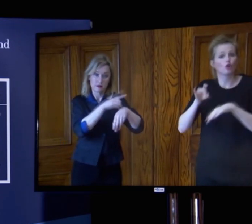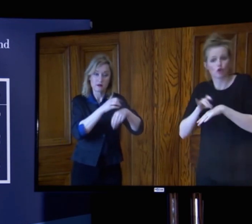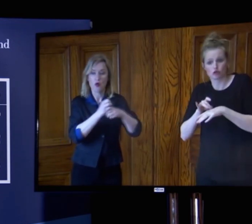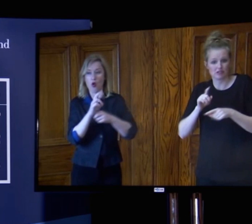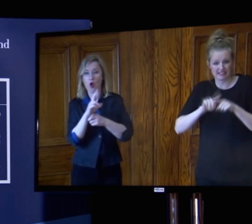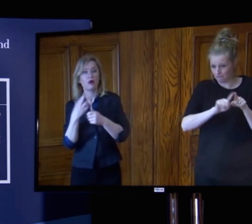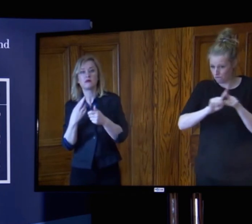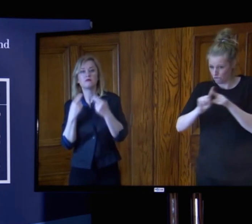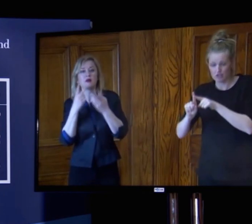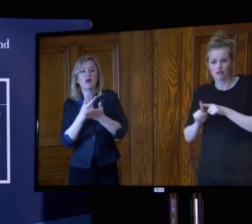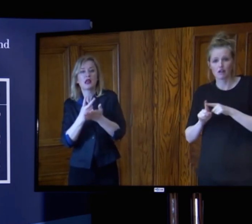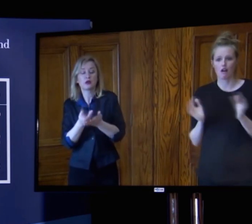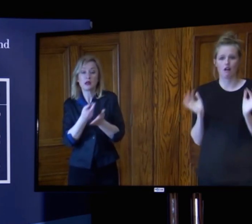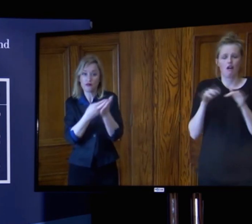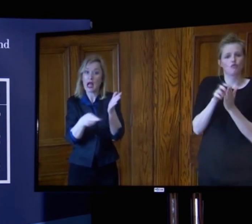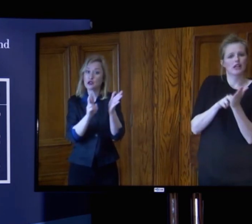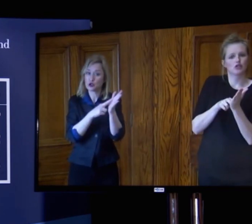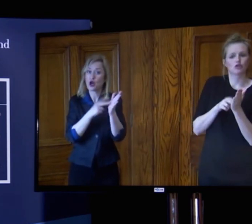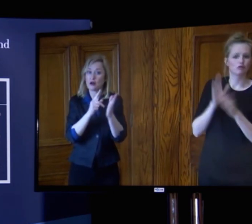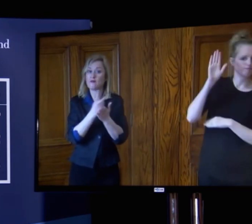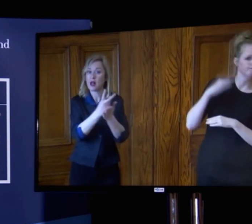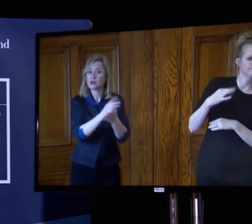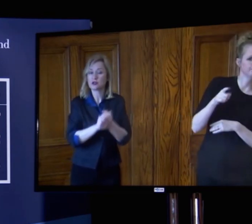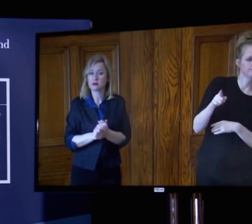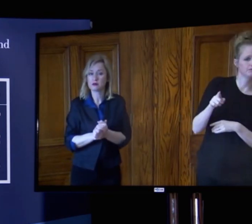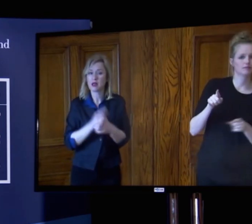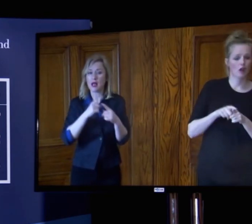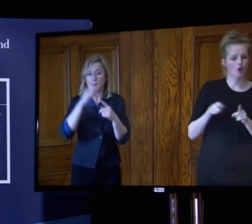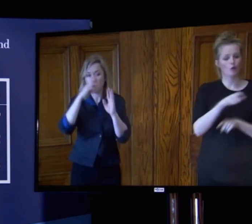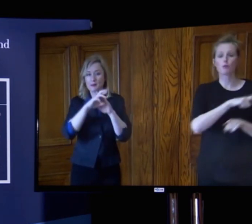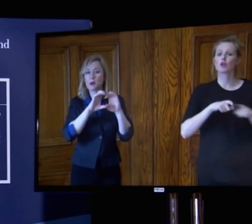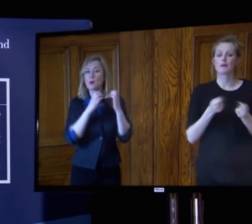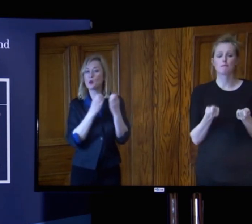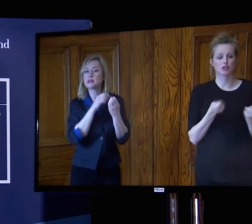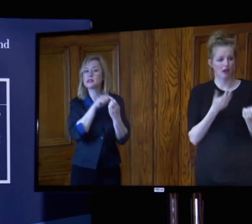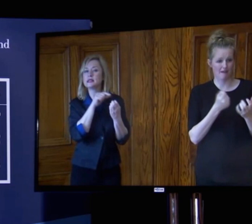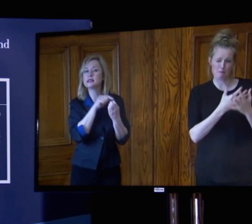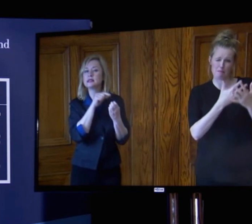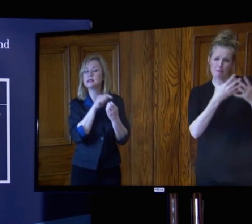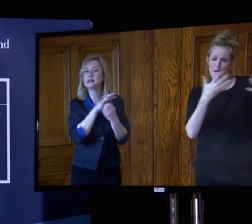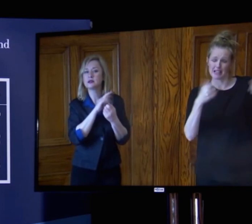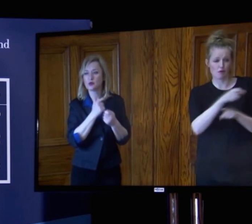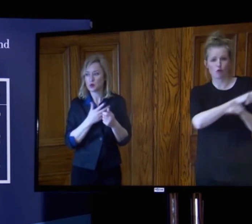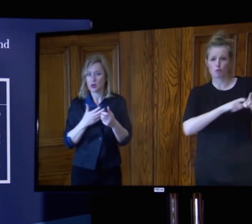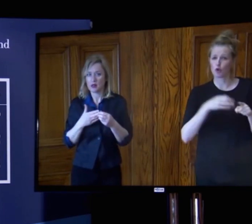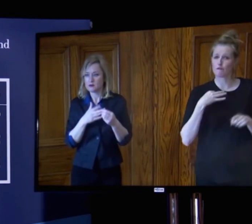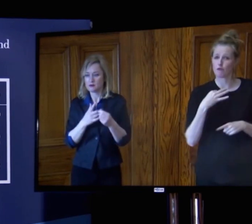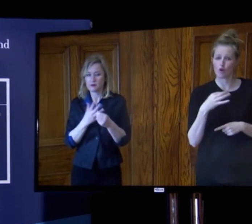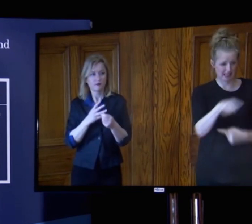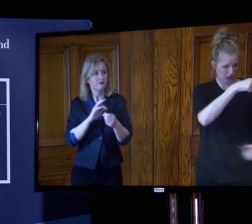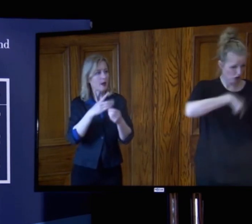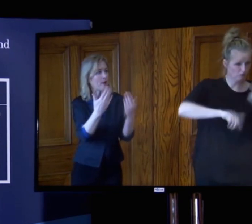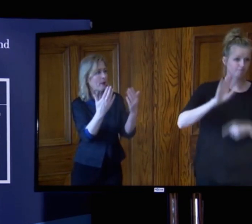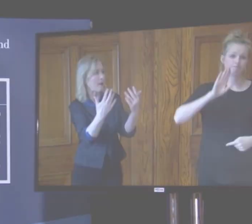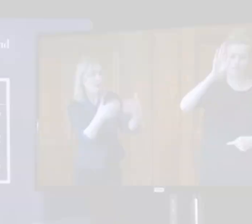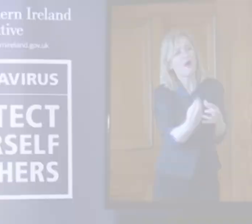part. The Communities Minister is also leading a large-scale community volunteer and operation to provide support to older people and to vulnerable